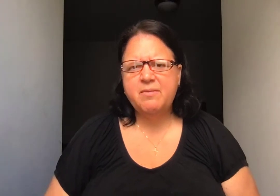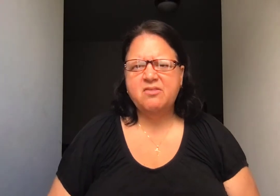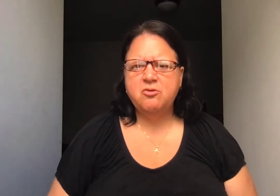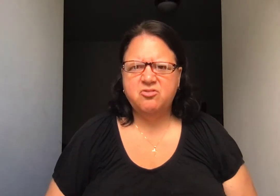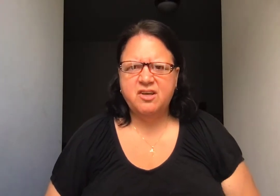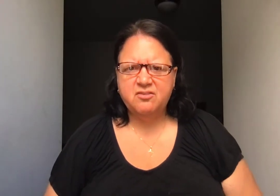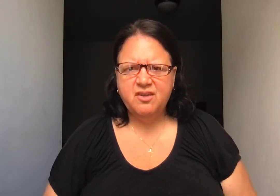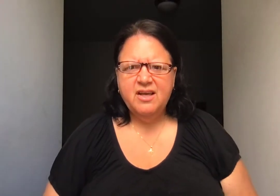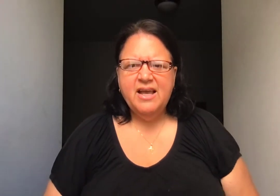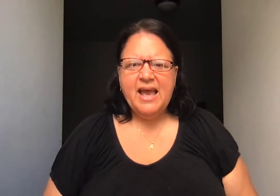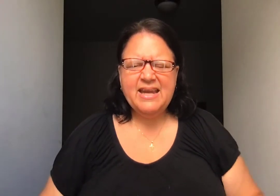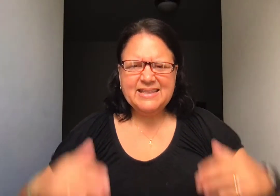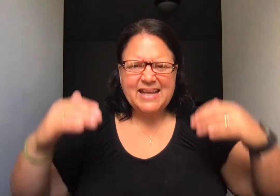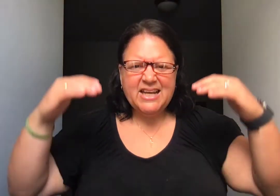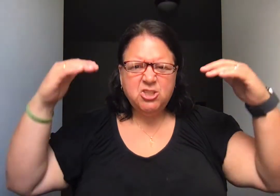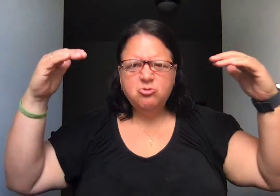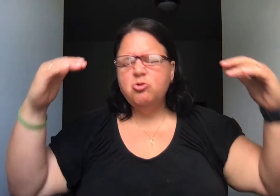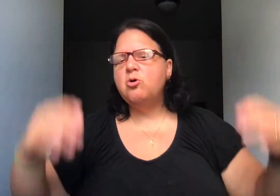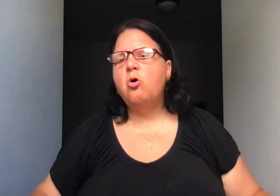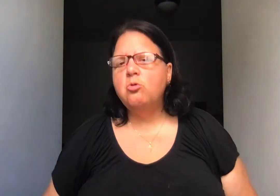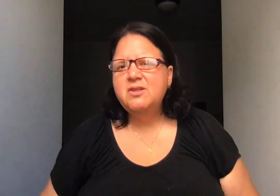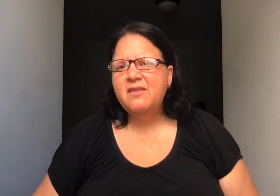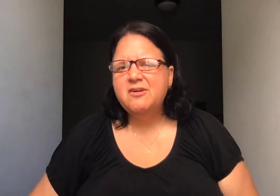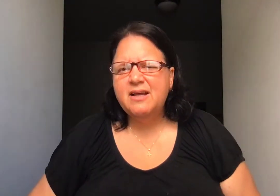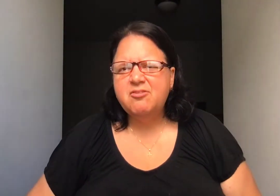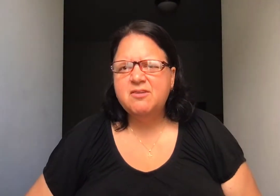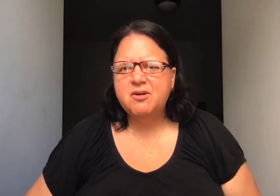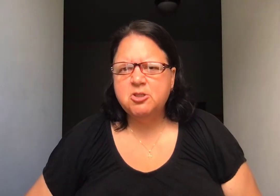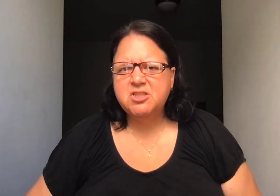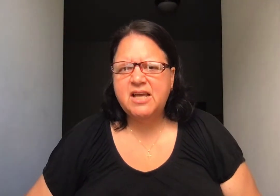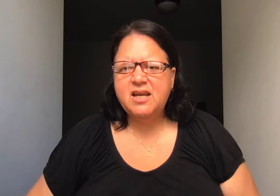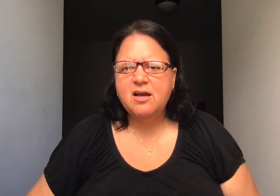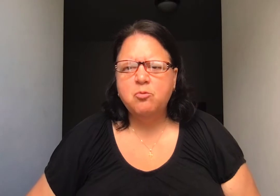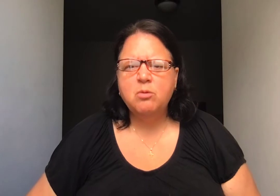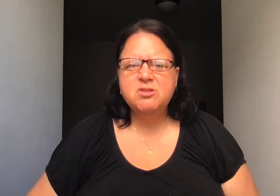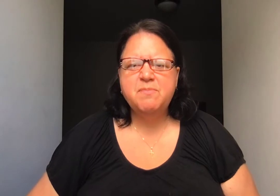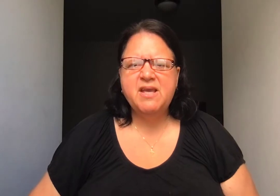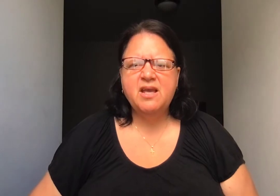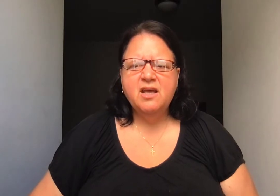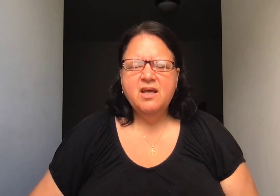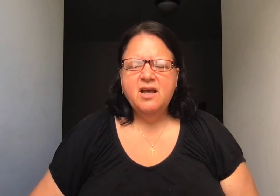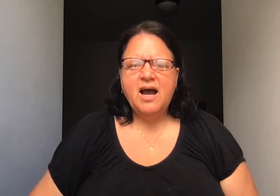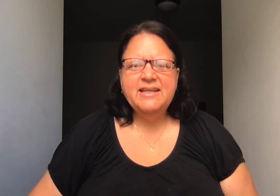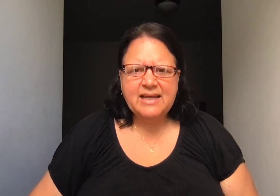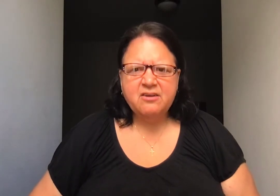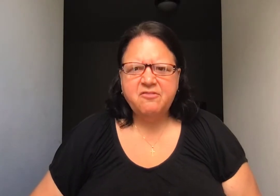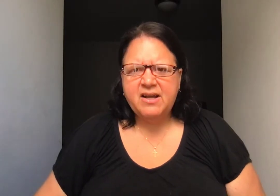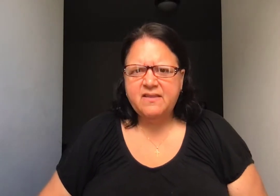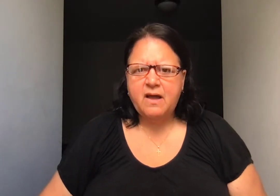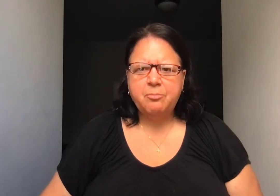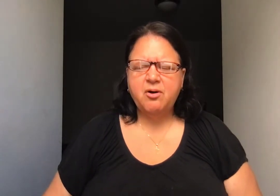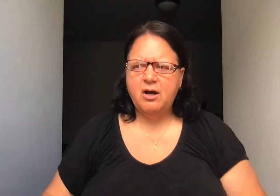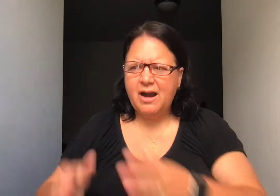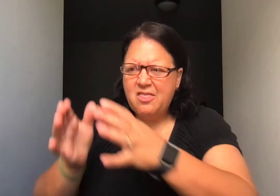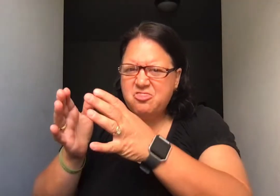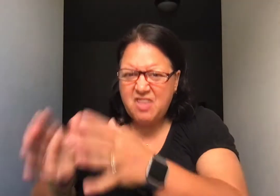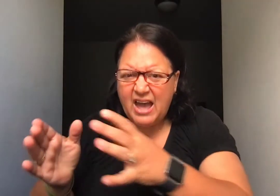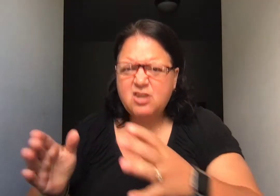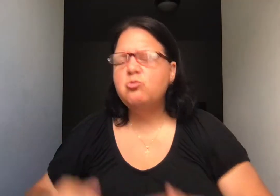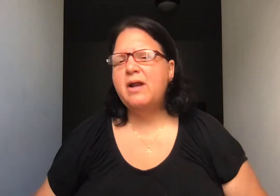Matthew 6. And it takes you to a whole nother level of understanding of what was being identified in that prayer. And that is what